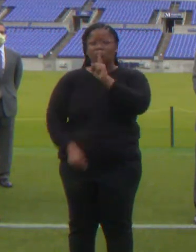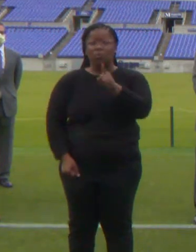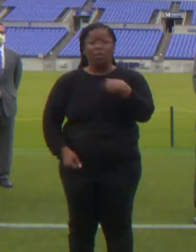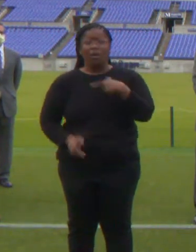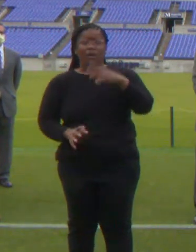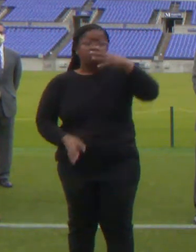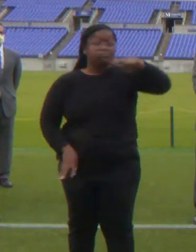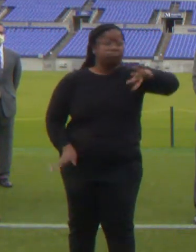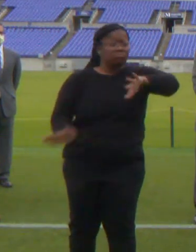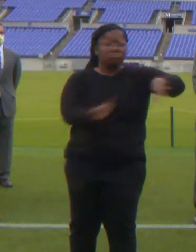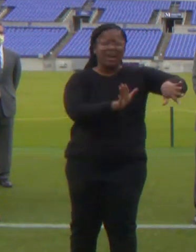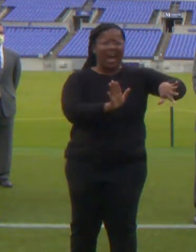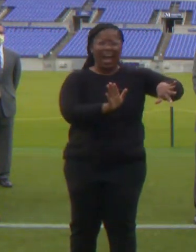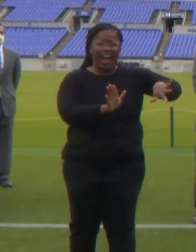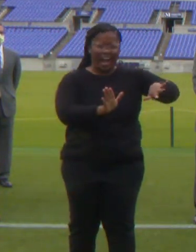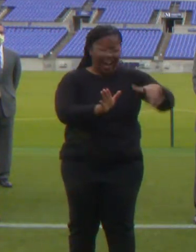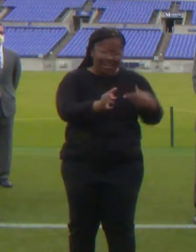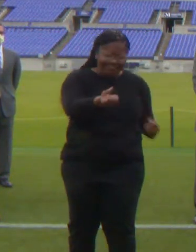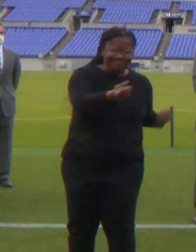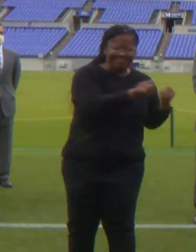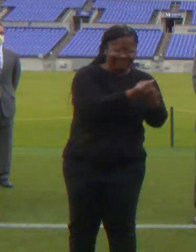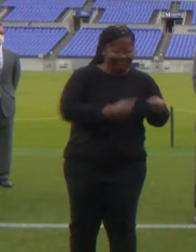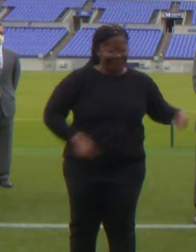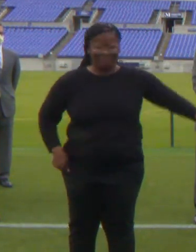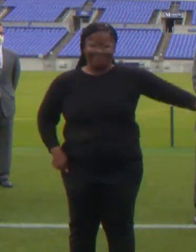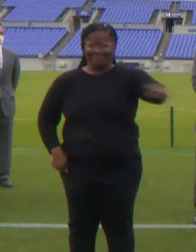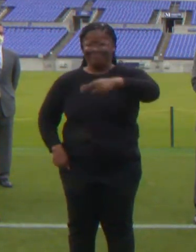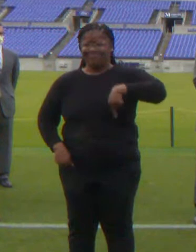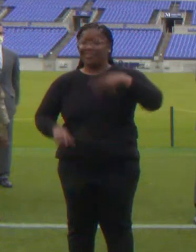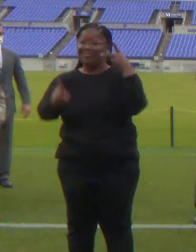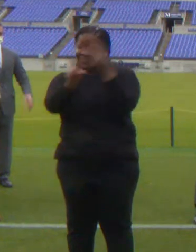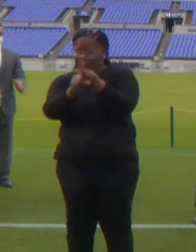efforts to vaccinate every Marylander. Thank you.